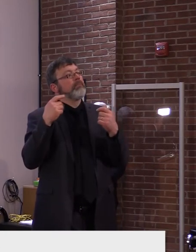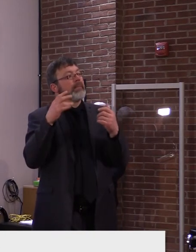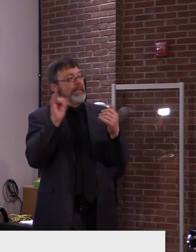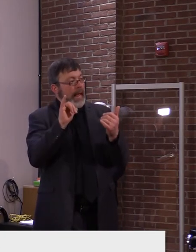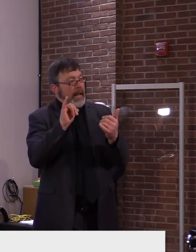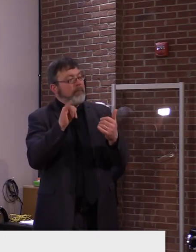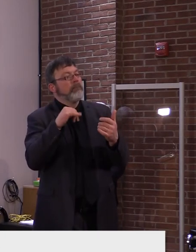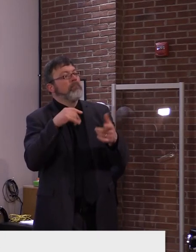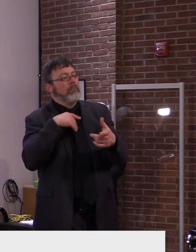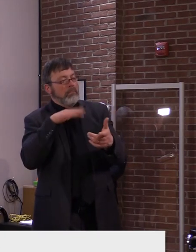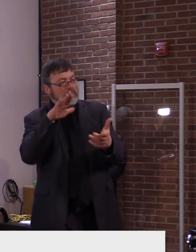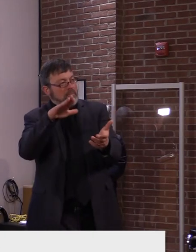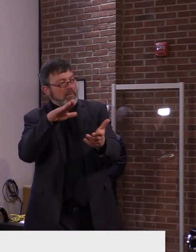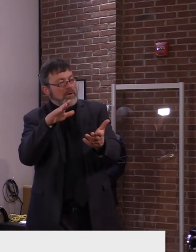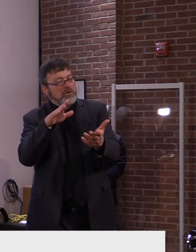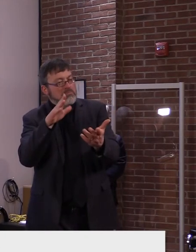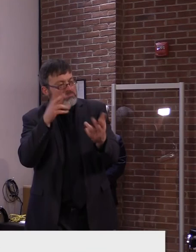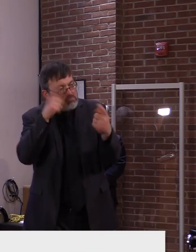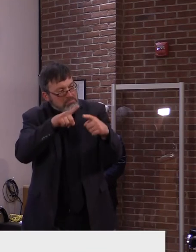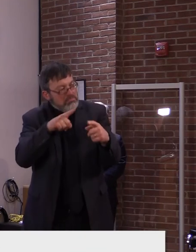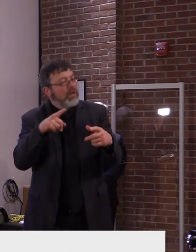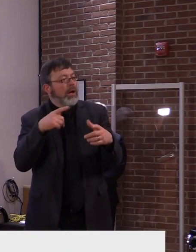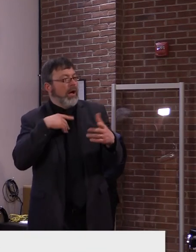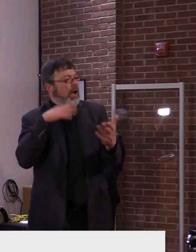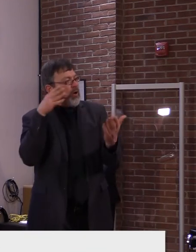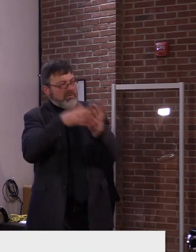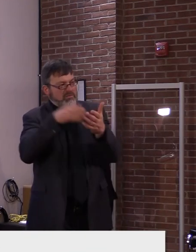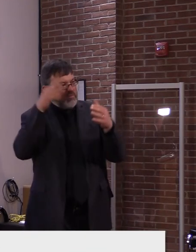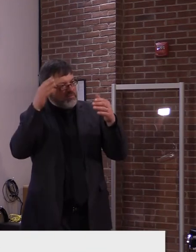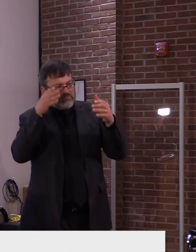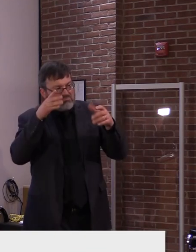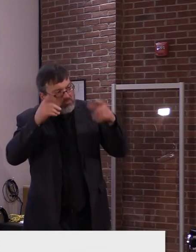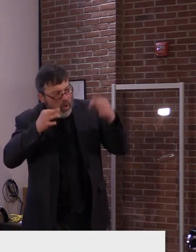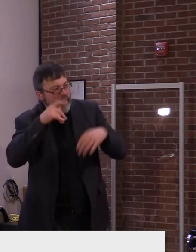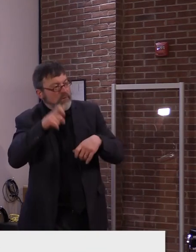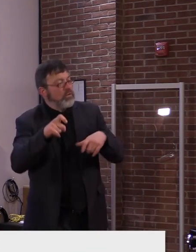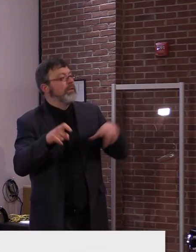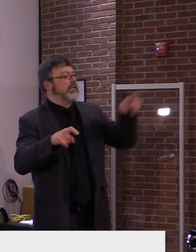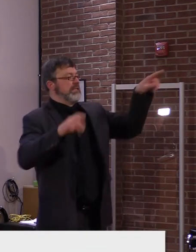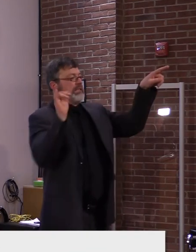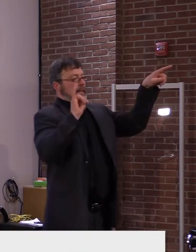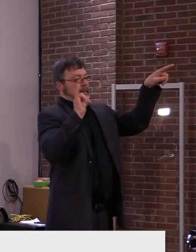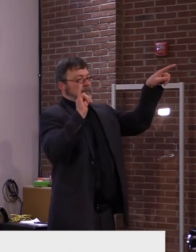I don't know. Commissioner Sherling might have, um, more insight into this.